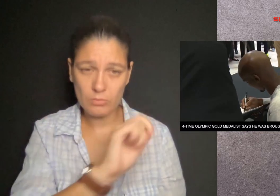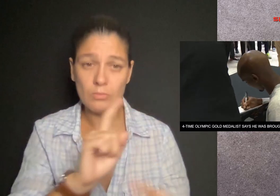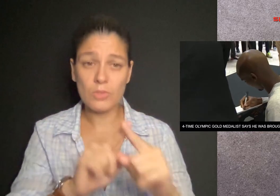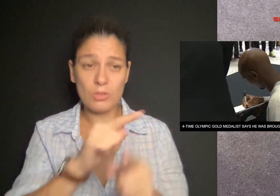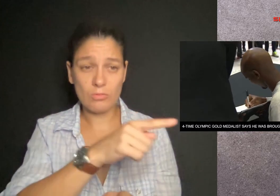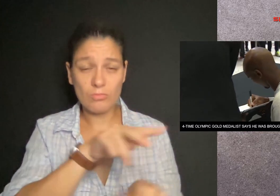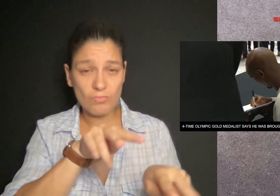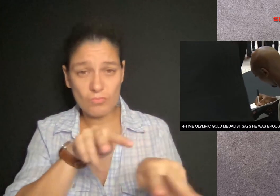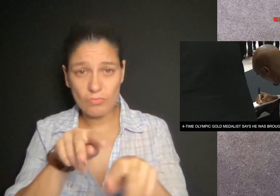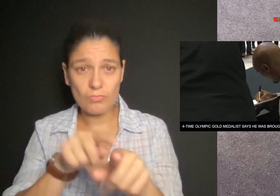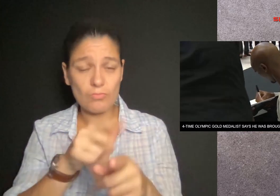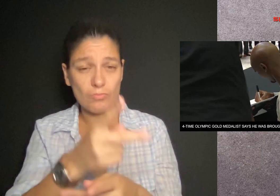childcare.